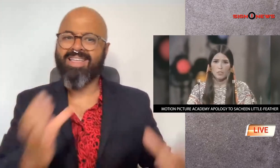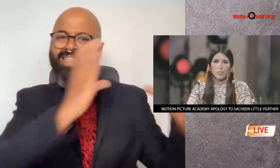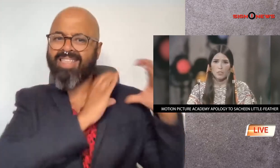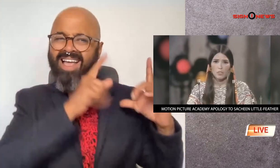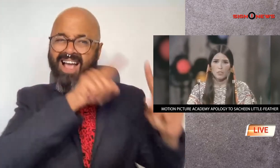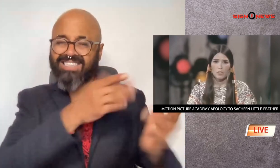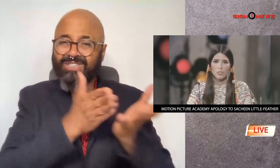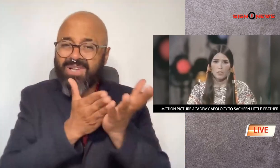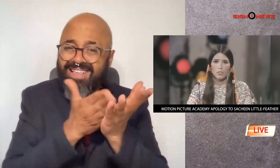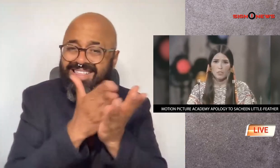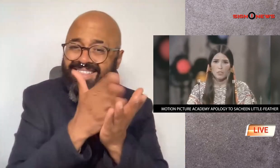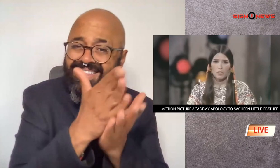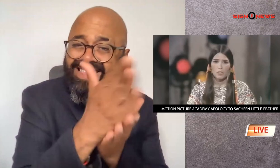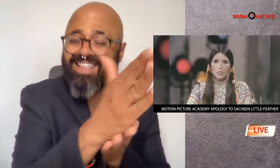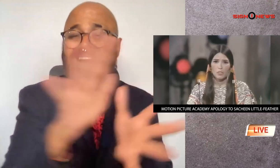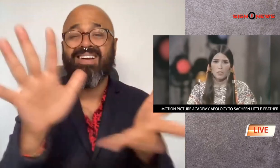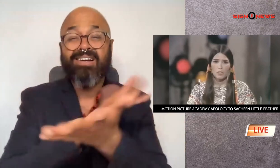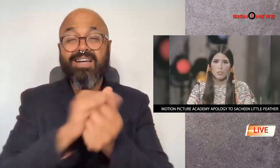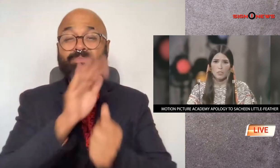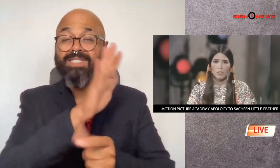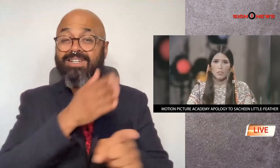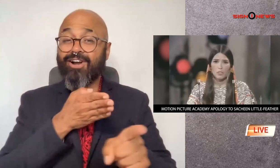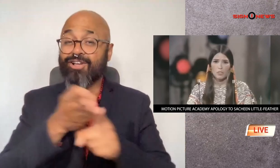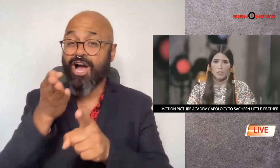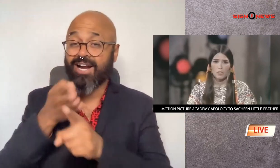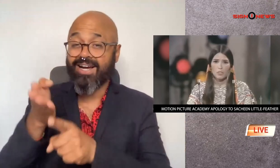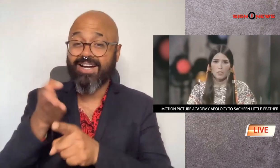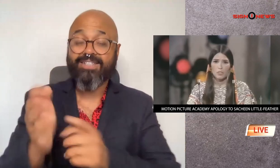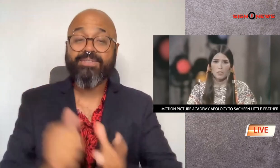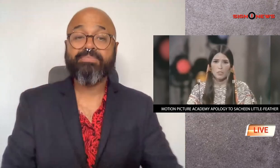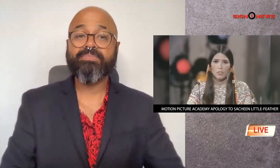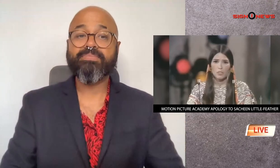burden she had to live with and the damage to her career